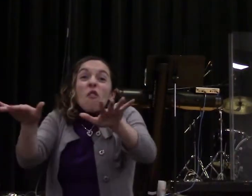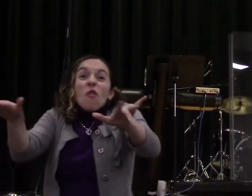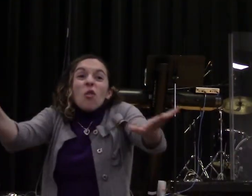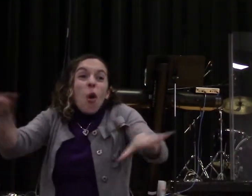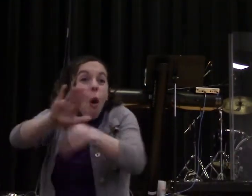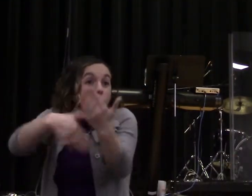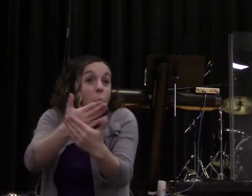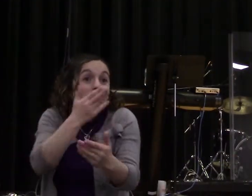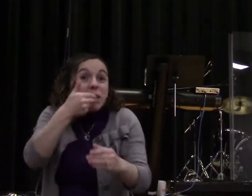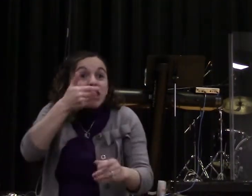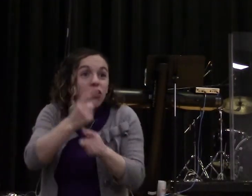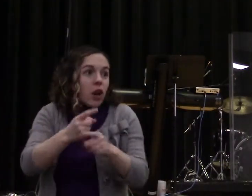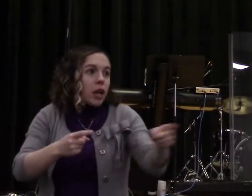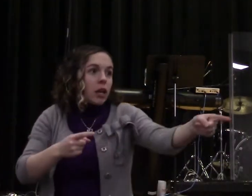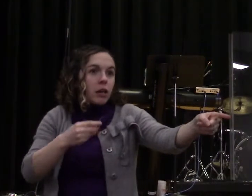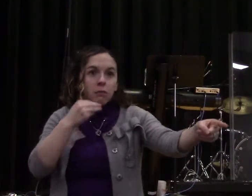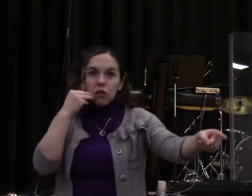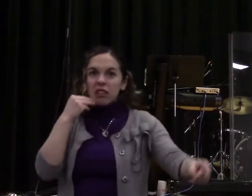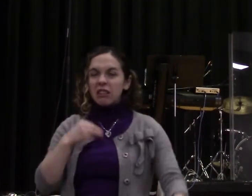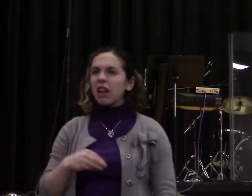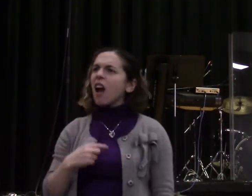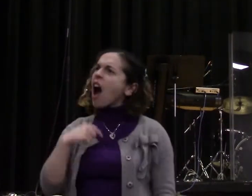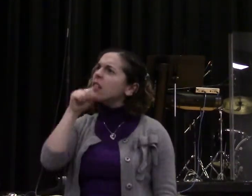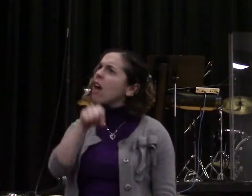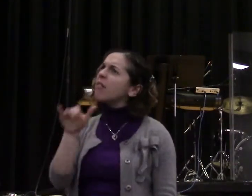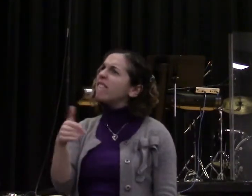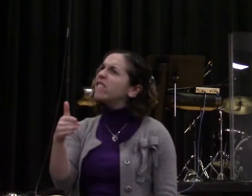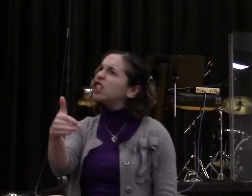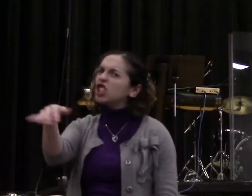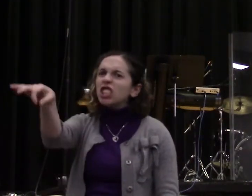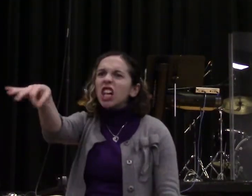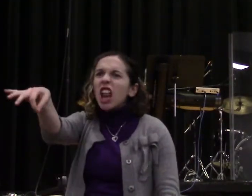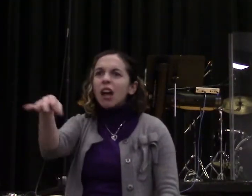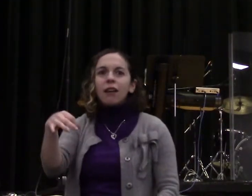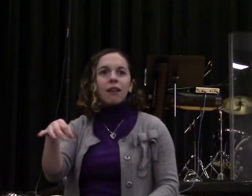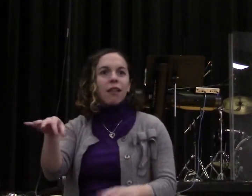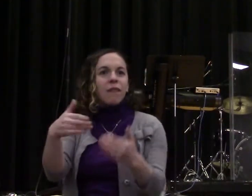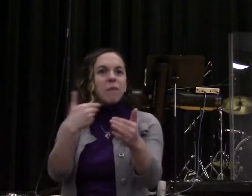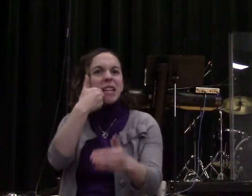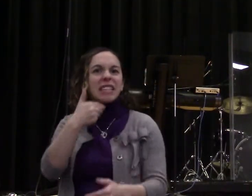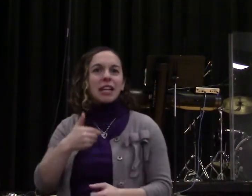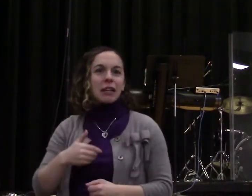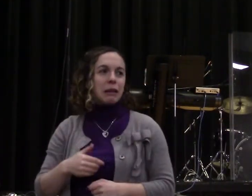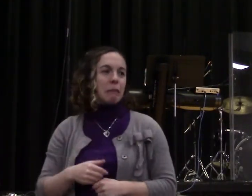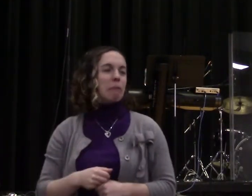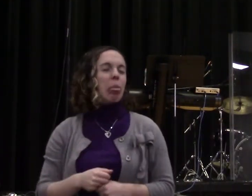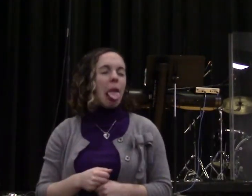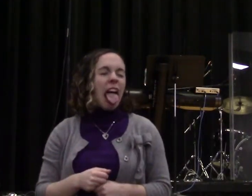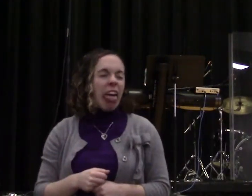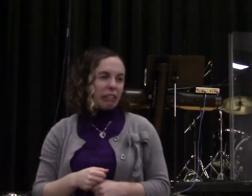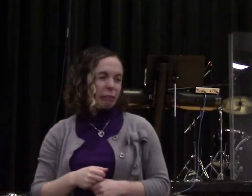My wife's saying, I love those little fishies. Ew. And I kiss you. I'm telling you, it must be love.